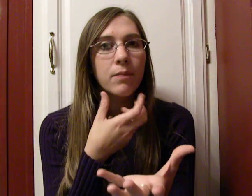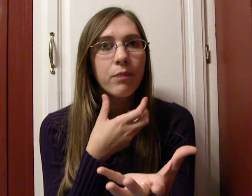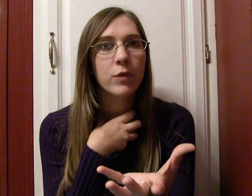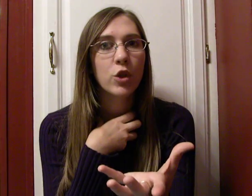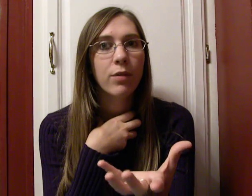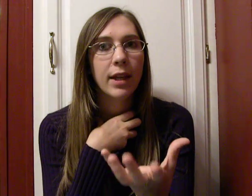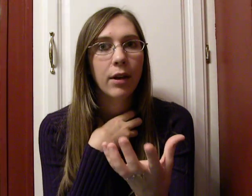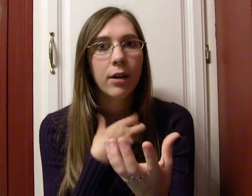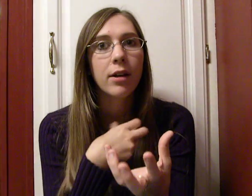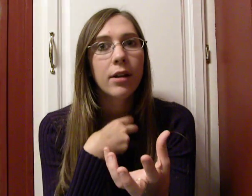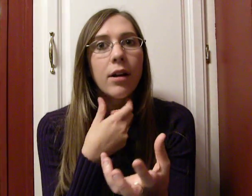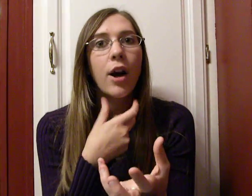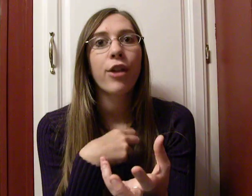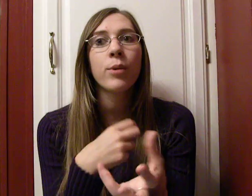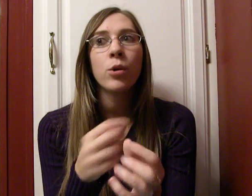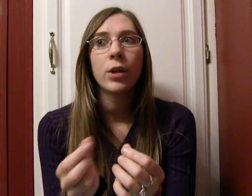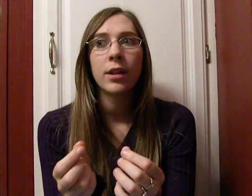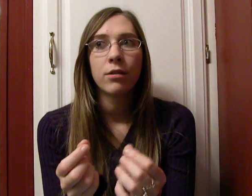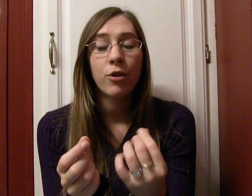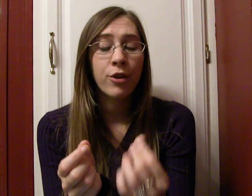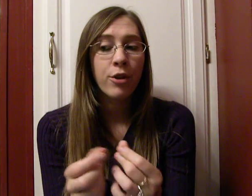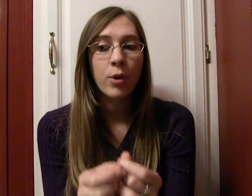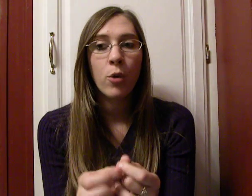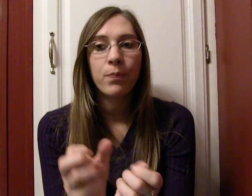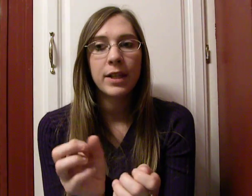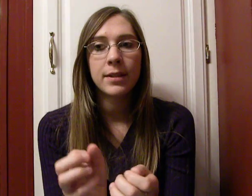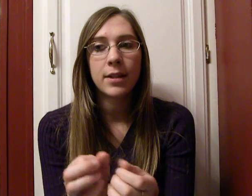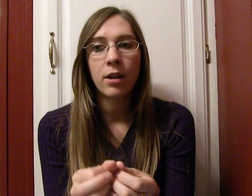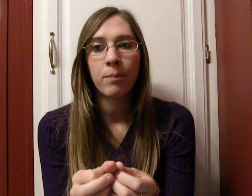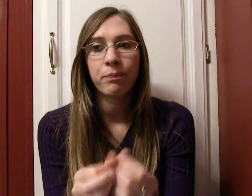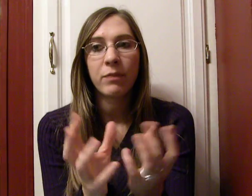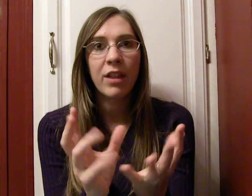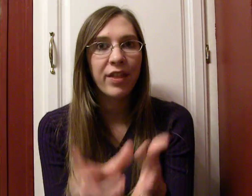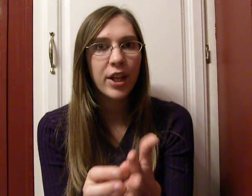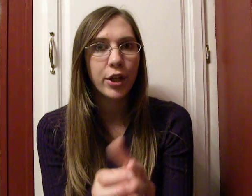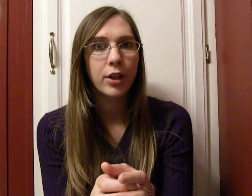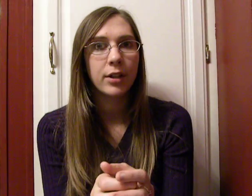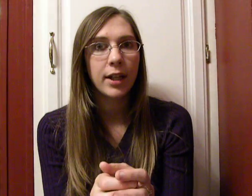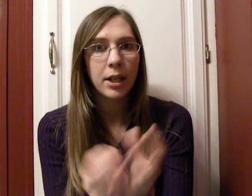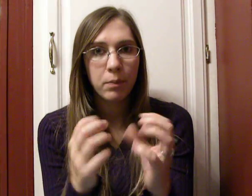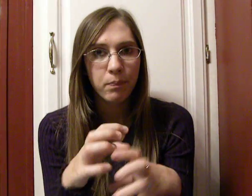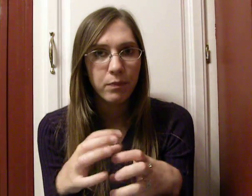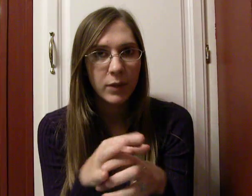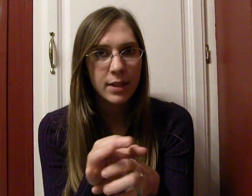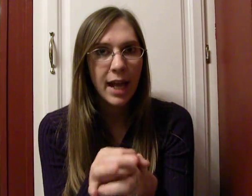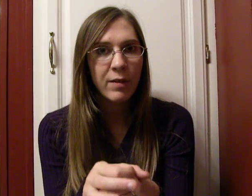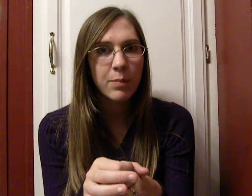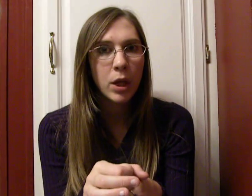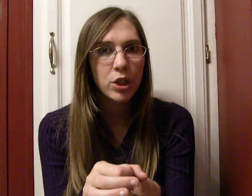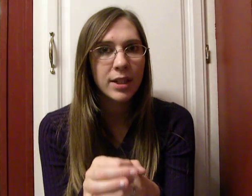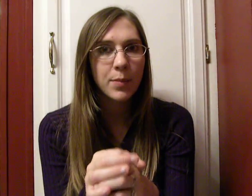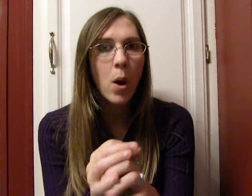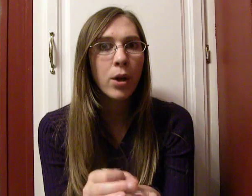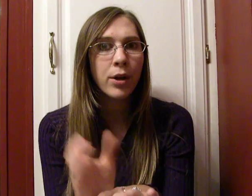tube thing, our throat, or their throat is, um, thicker and doesn't have as much. It's smaller